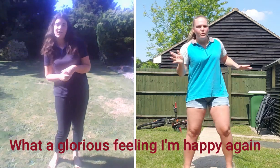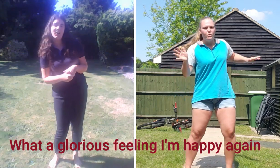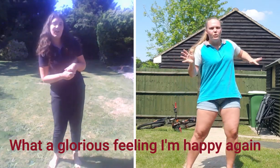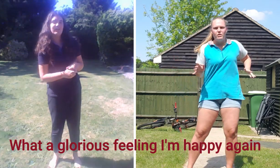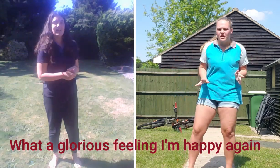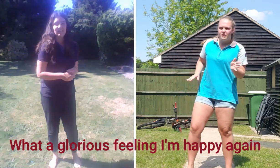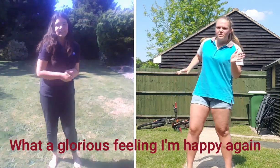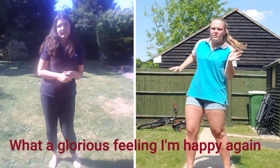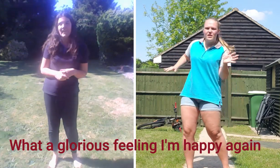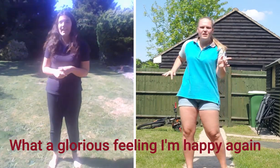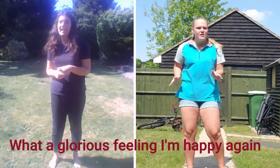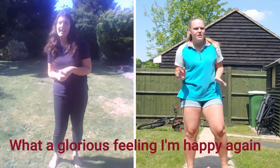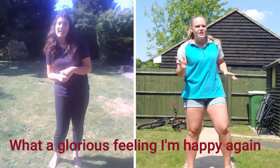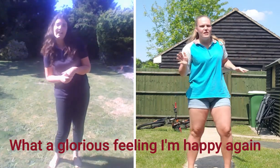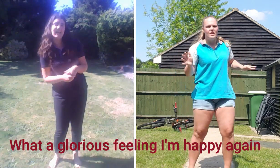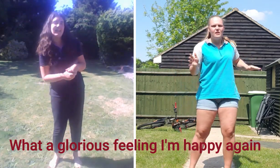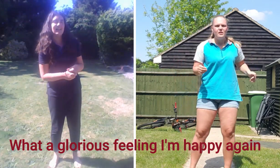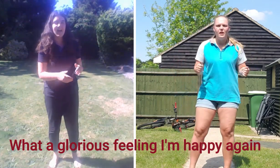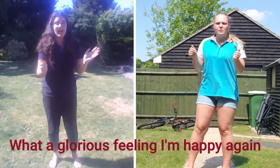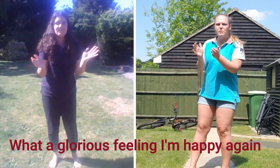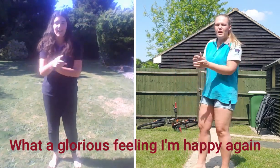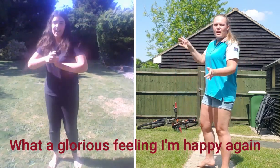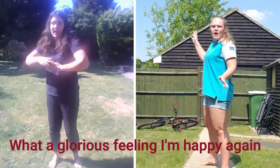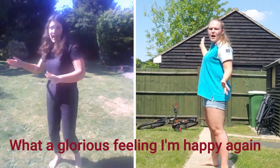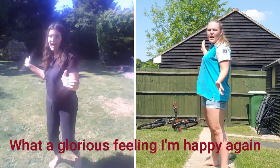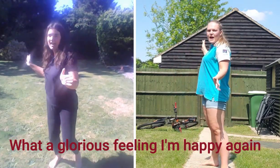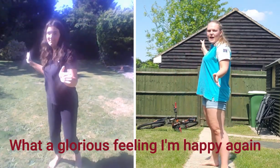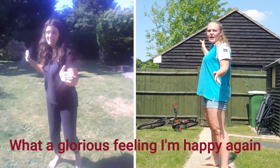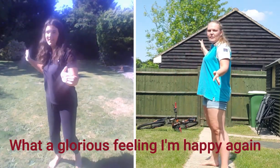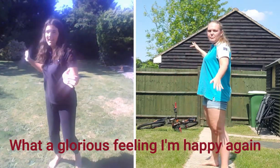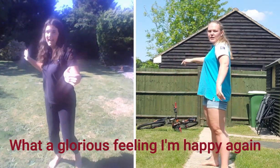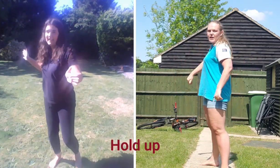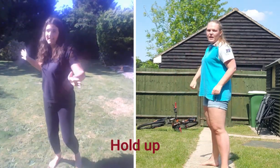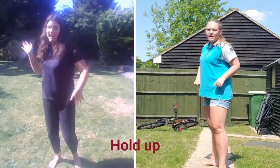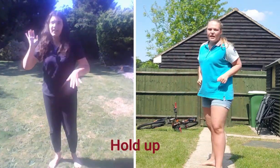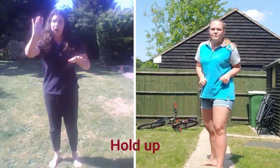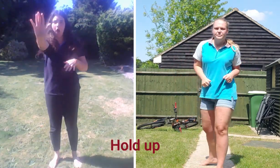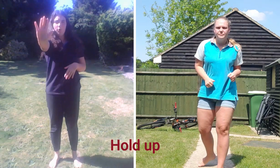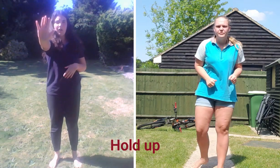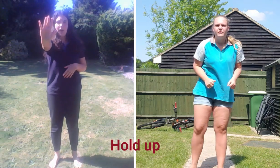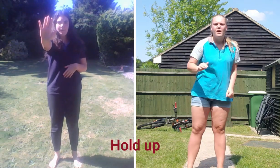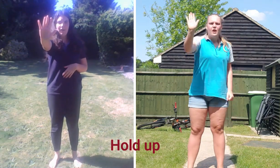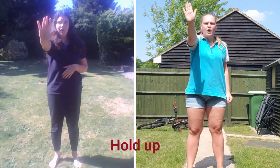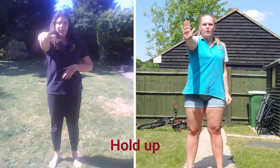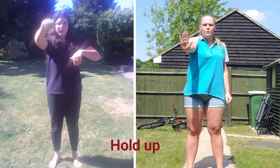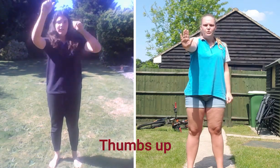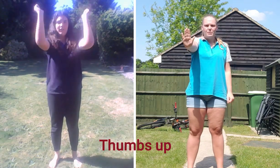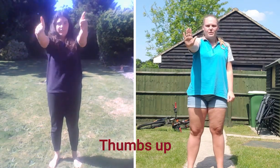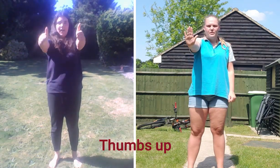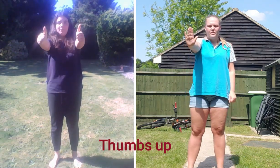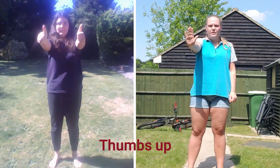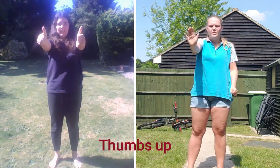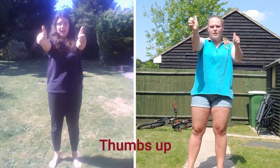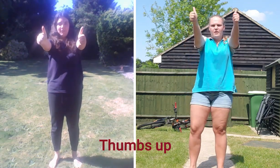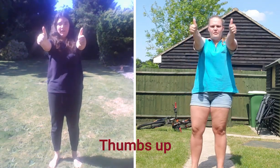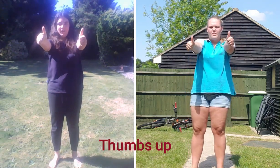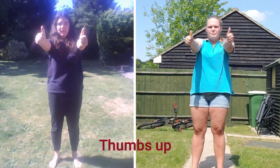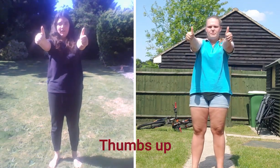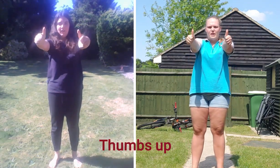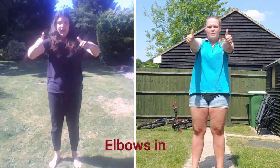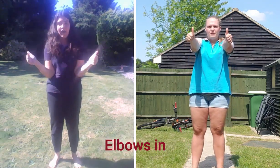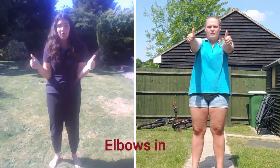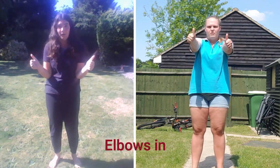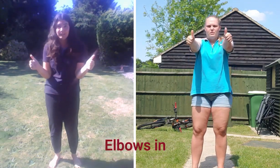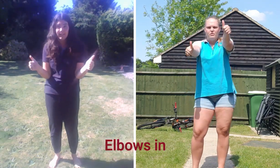glorious feeling, I'm happy again. Hold up, thumbs up,